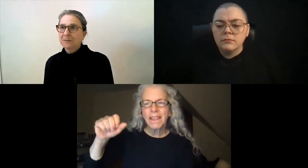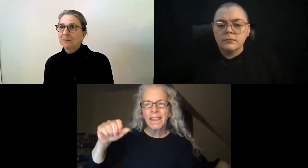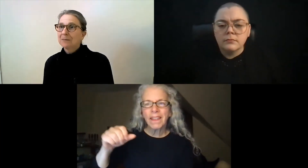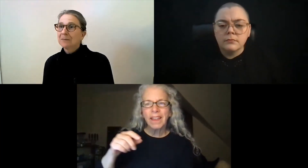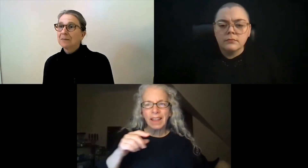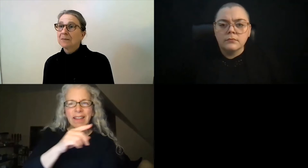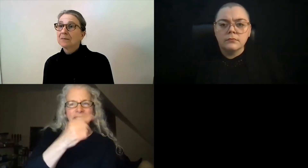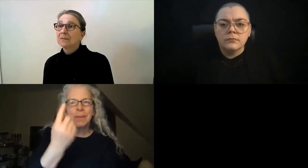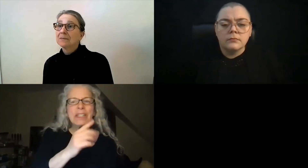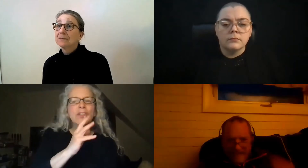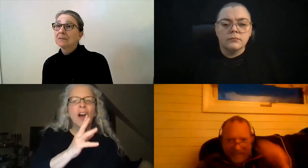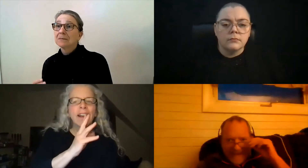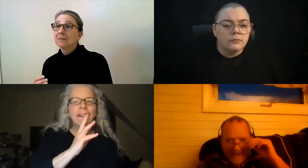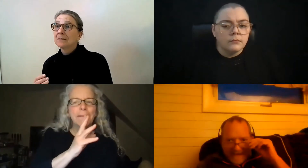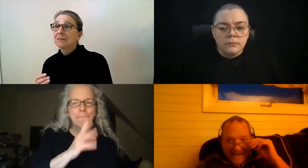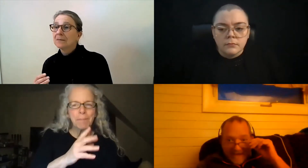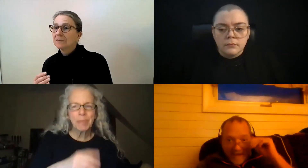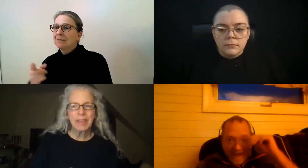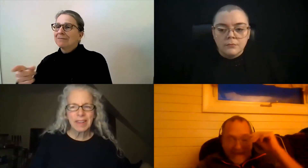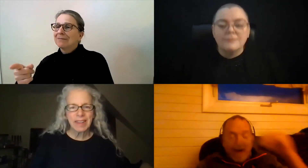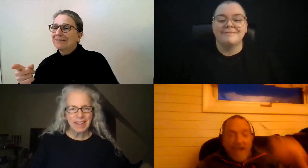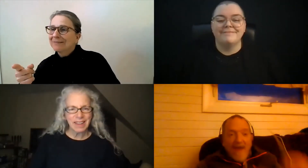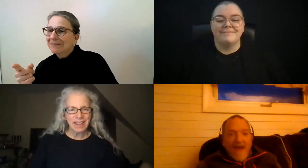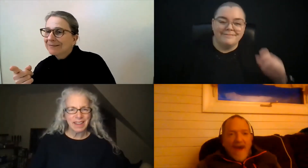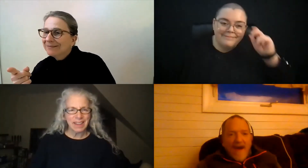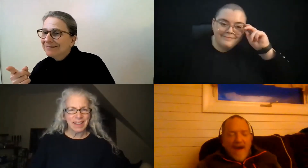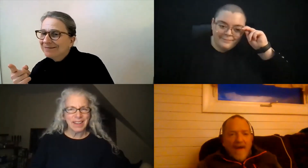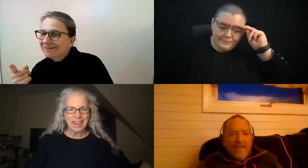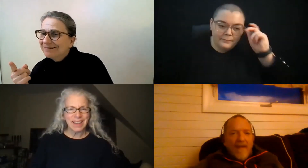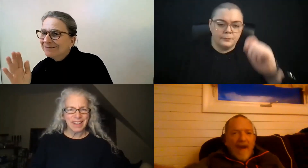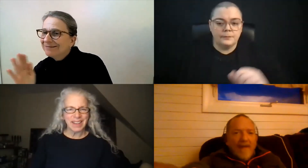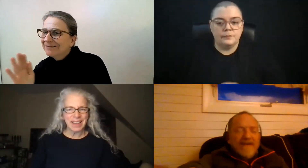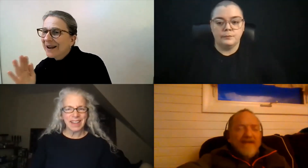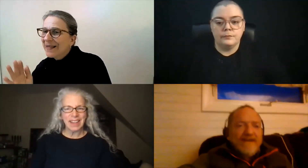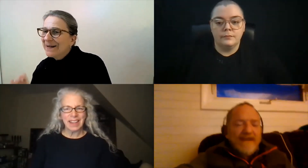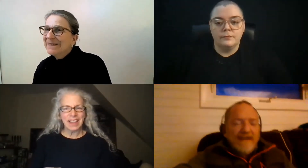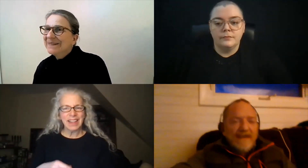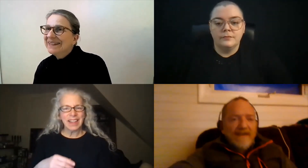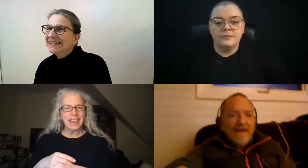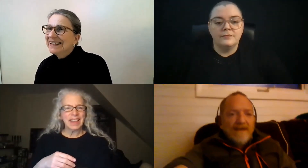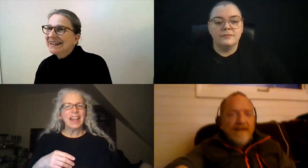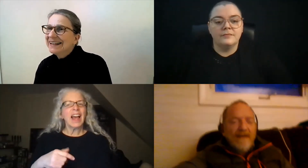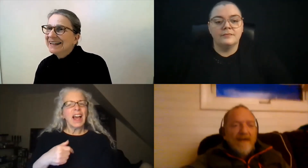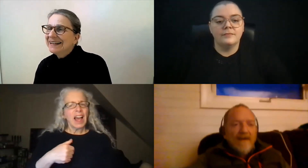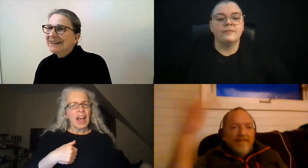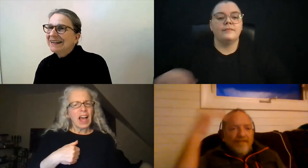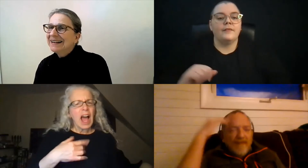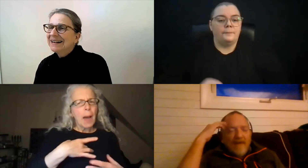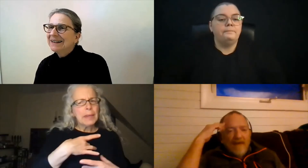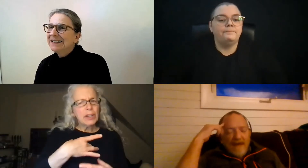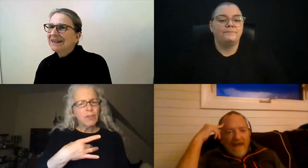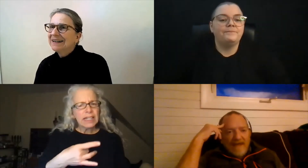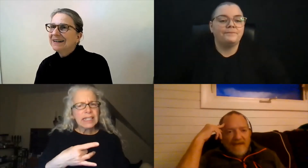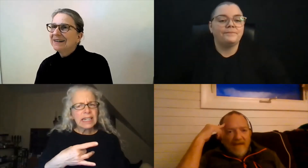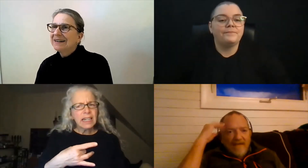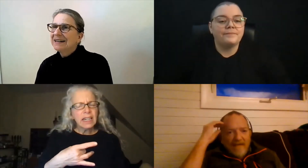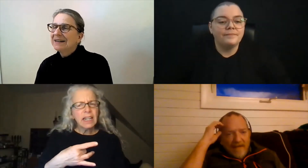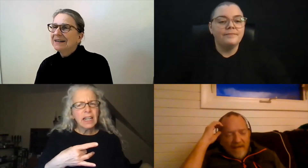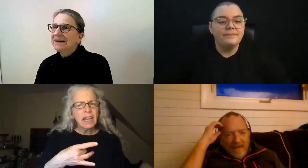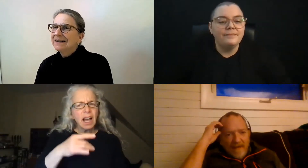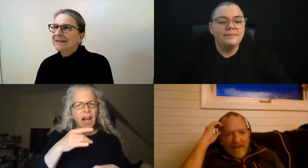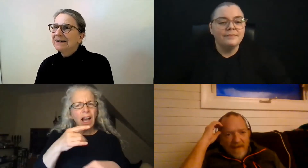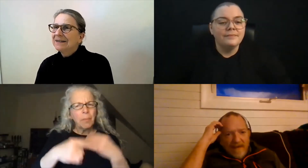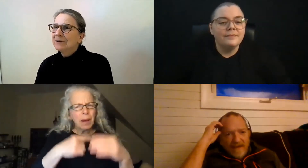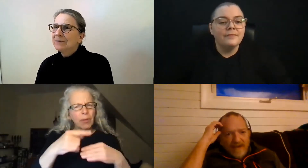I can get myself going here. I was interested in the online ASL